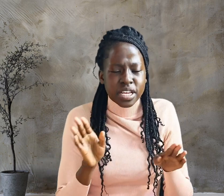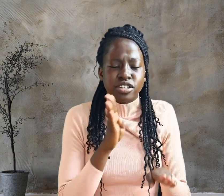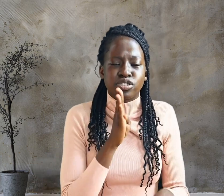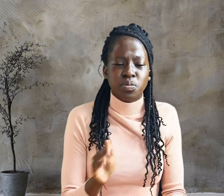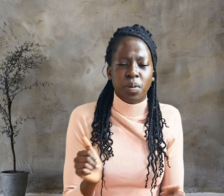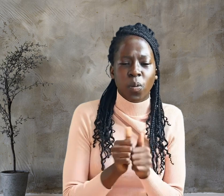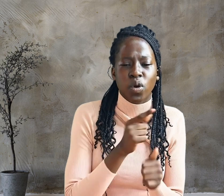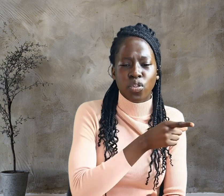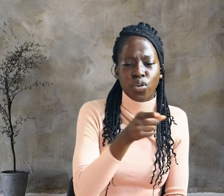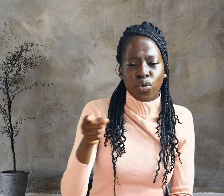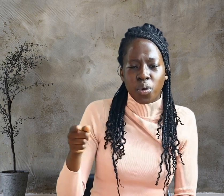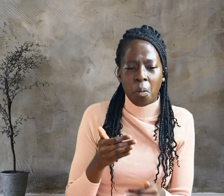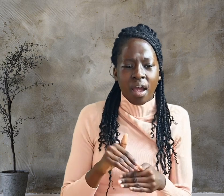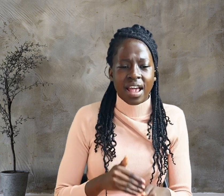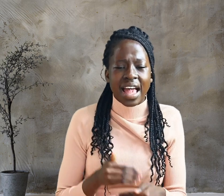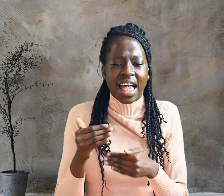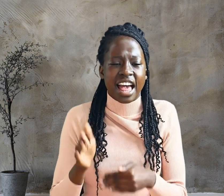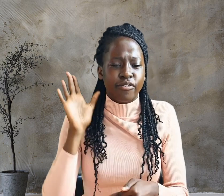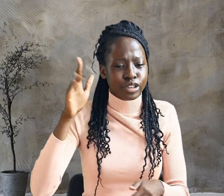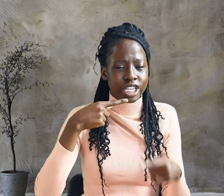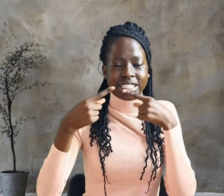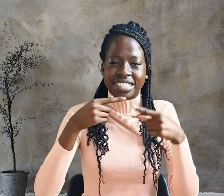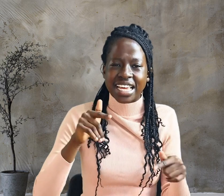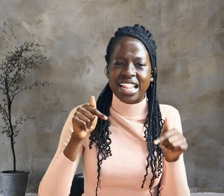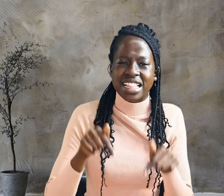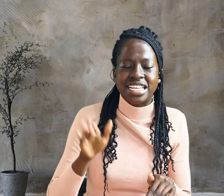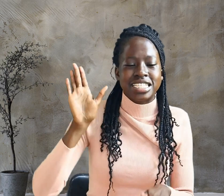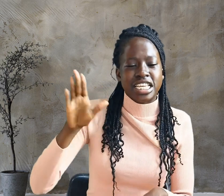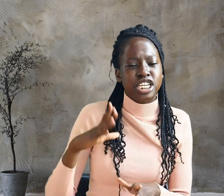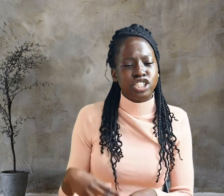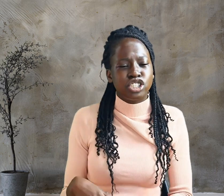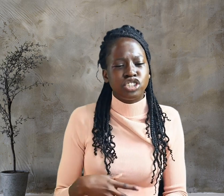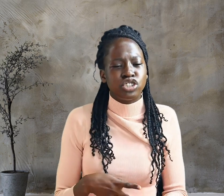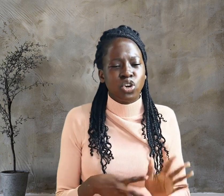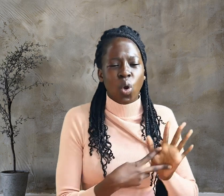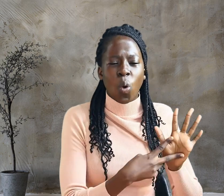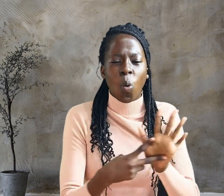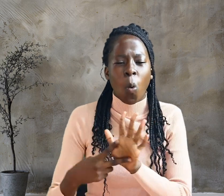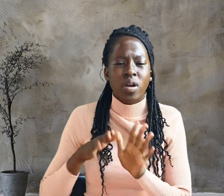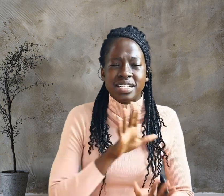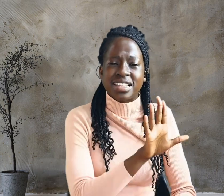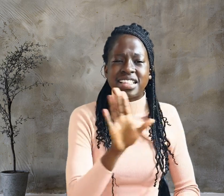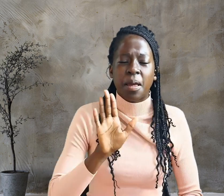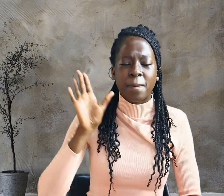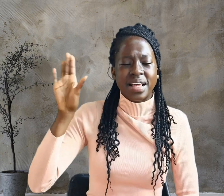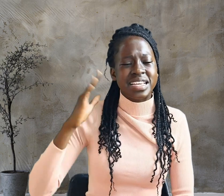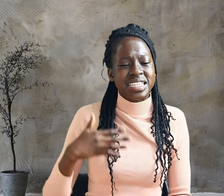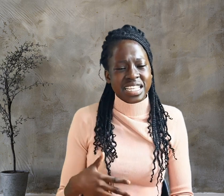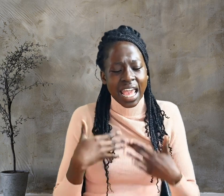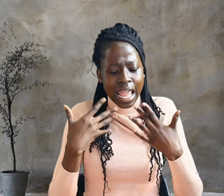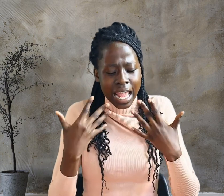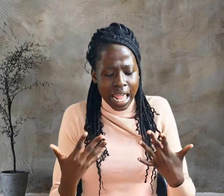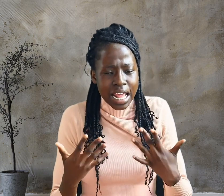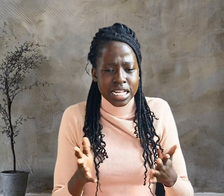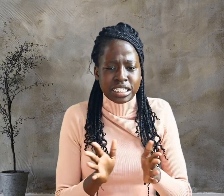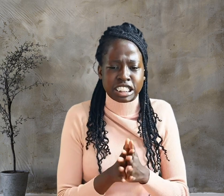After he said this, he showed them his hands and sighed. The disciples were